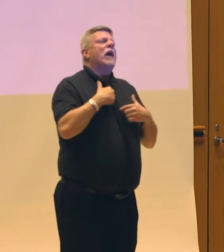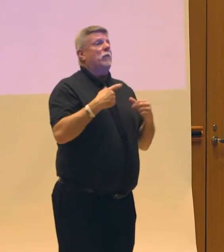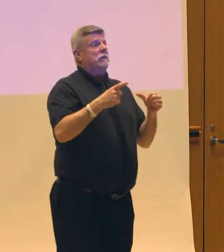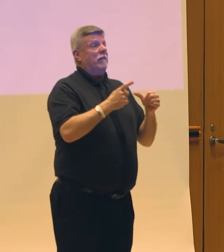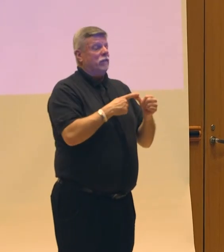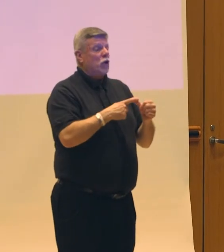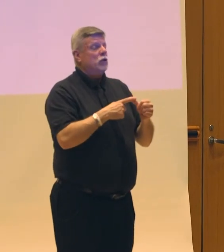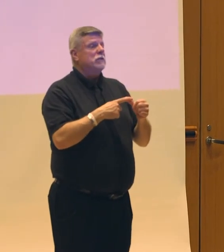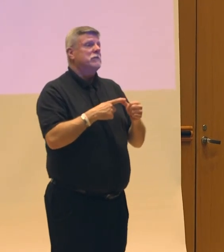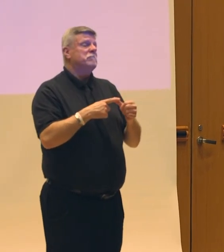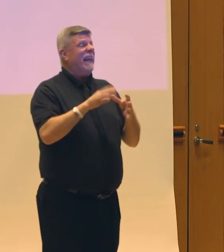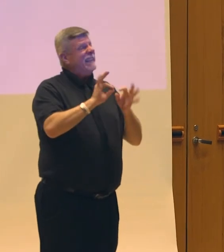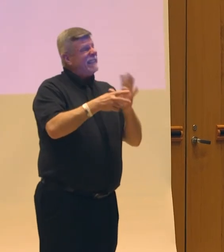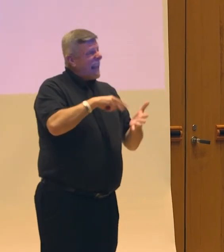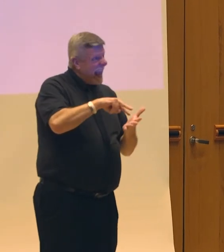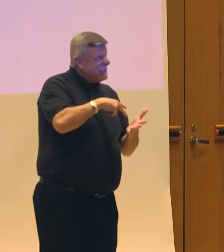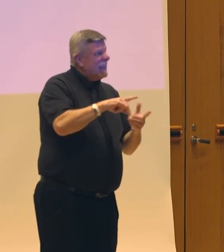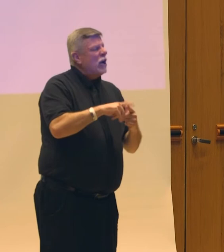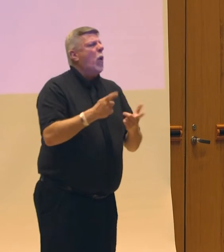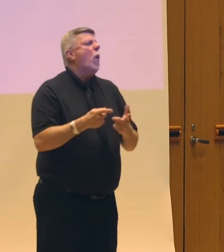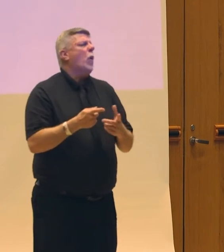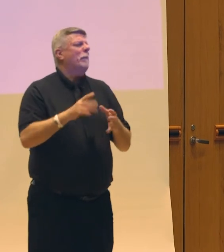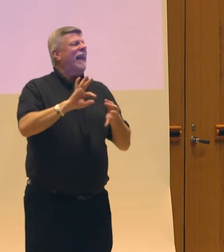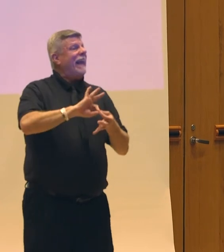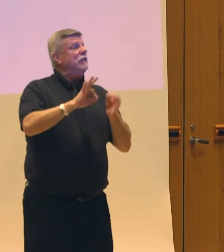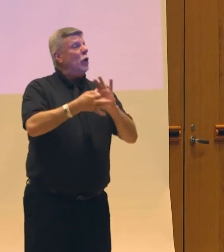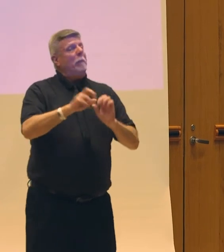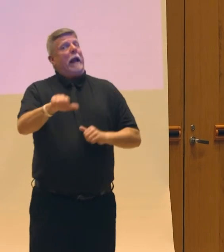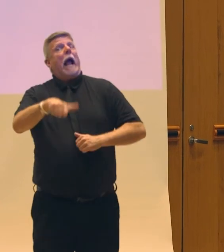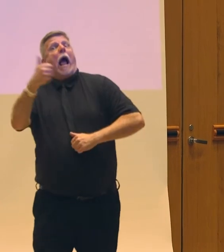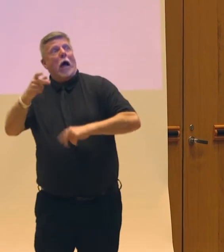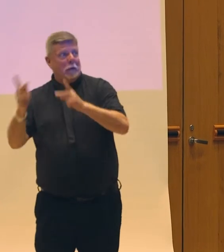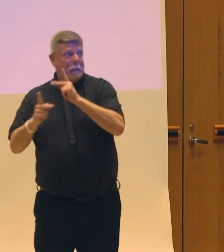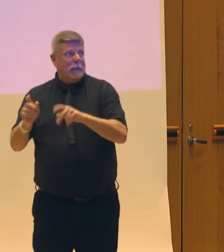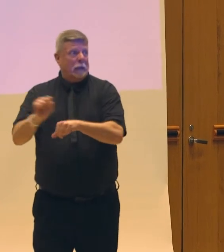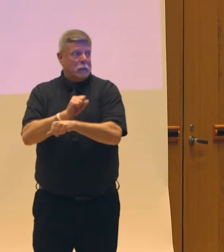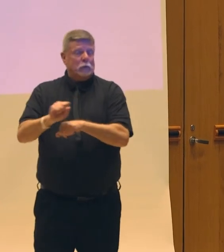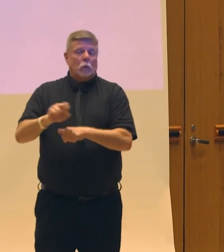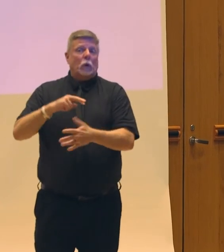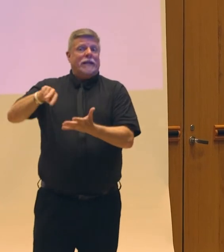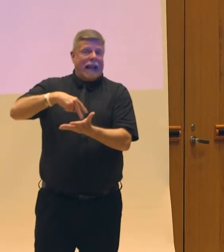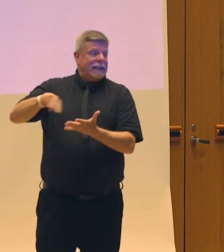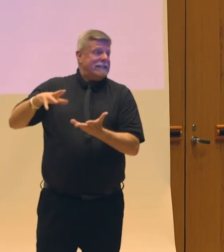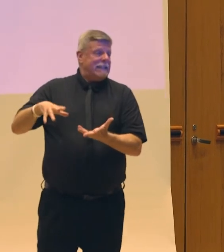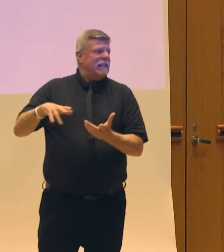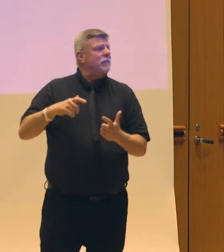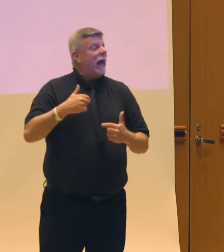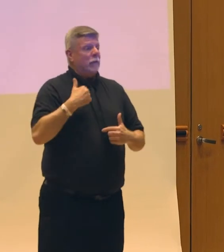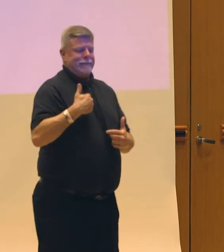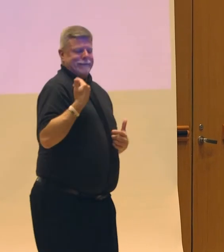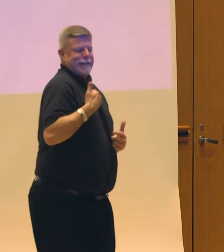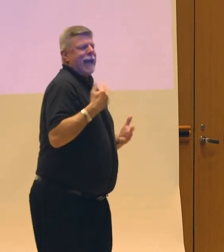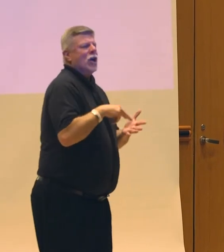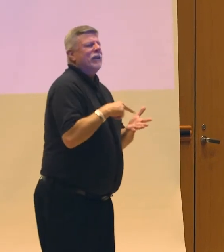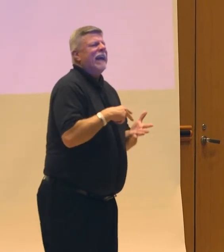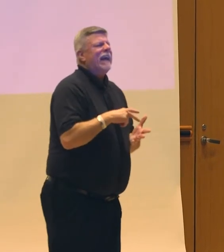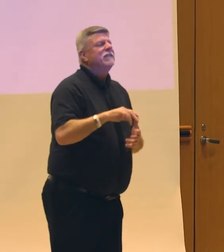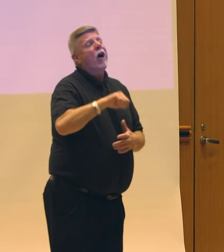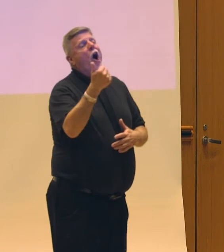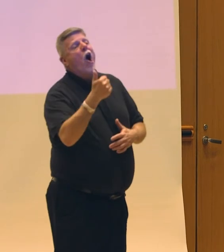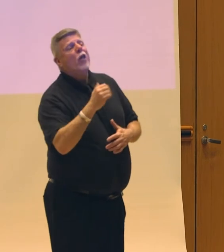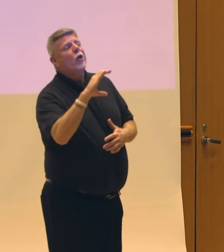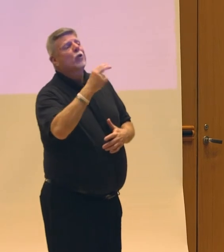interpreter of other people's work. There's a lot of dance folks here tonight. As a young dancer, I was often asked by other